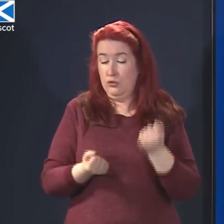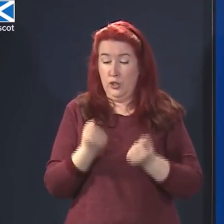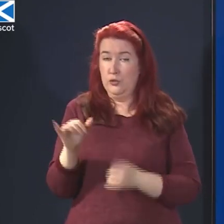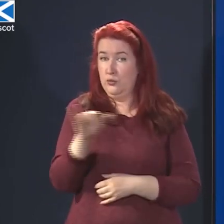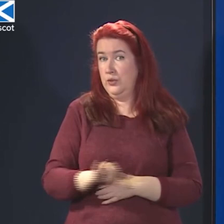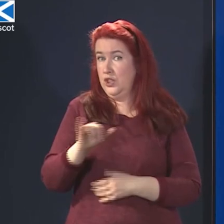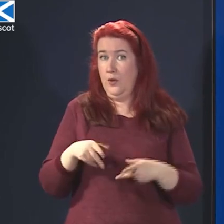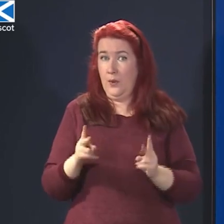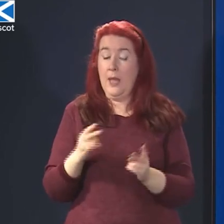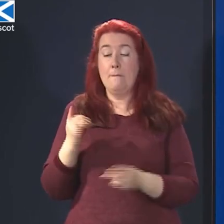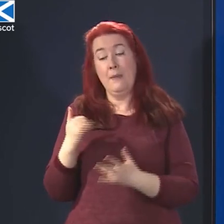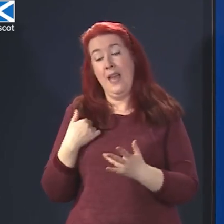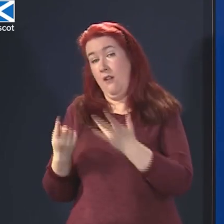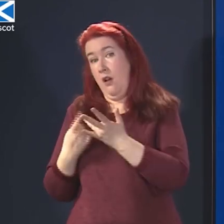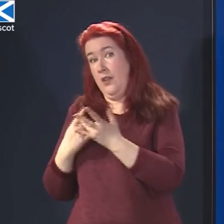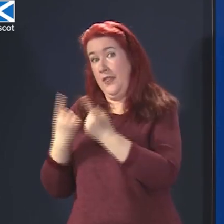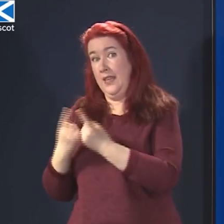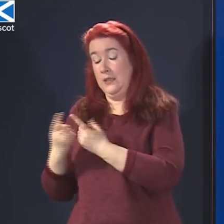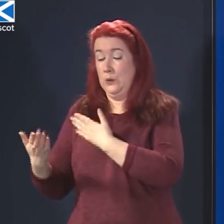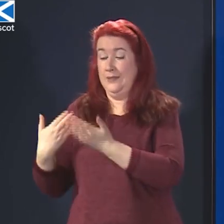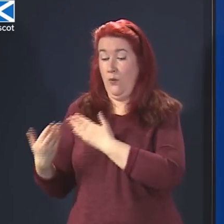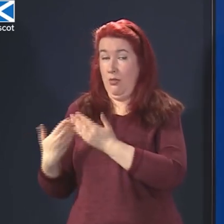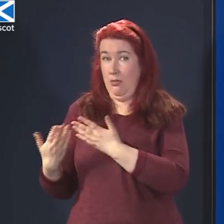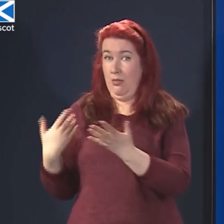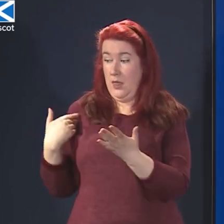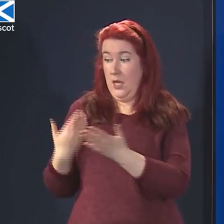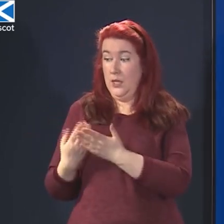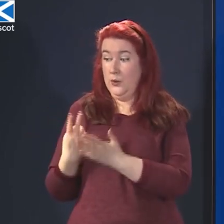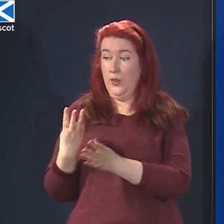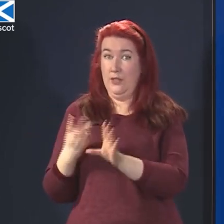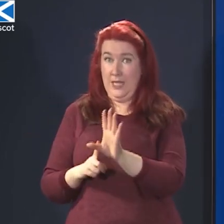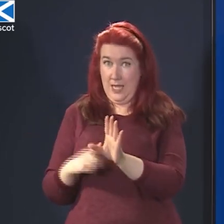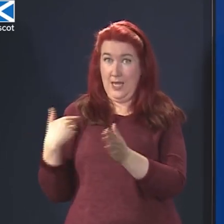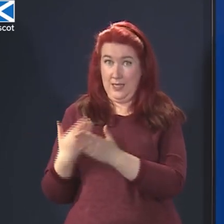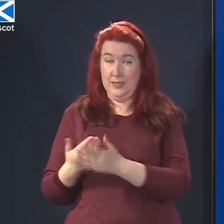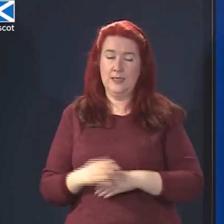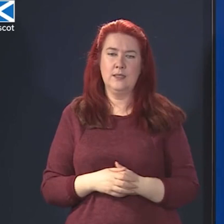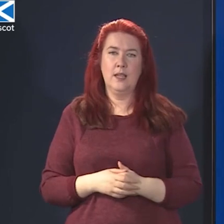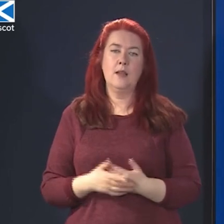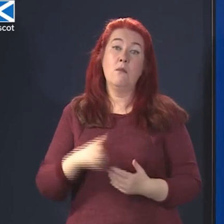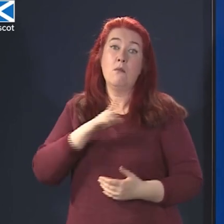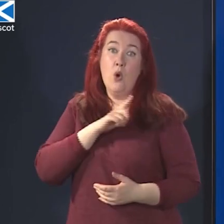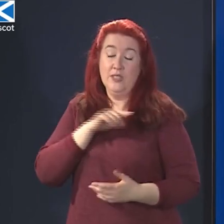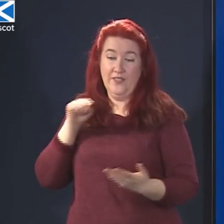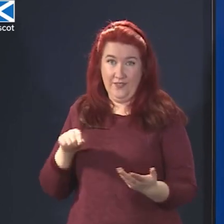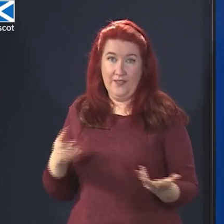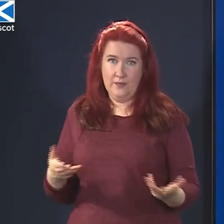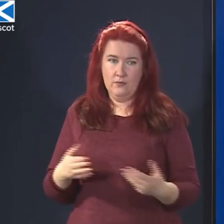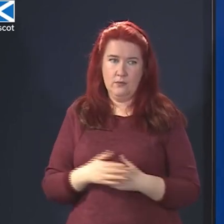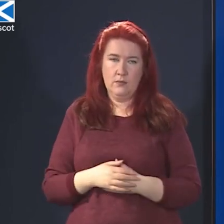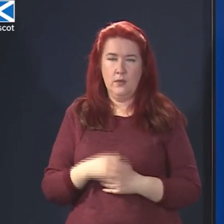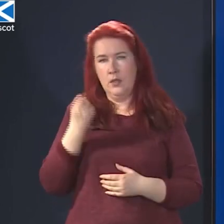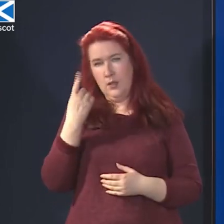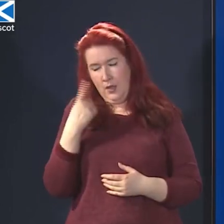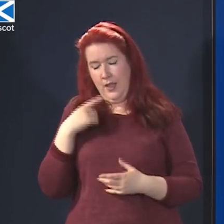I've perhaps had other things to deal with over recent years. And given that, and I appreciate this is